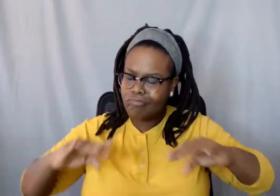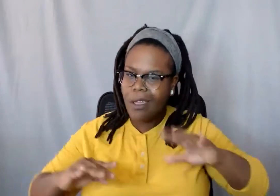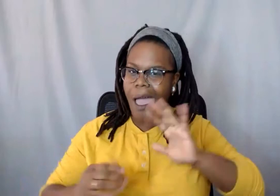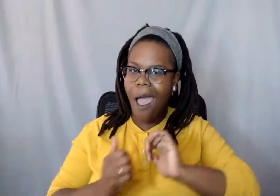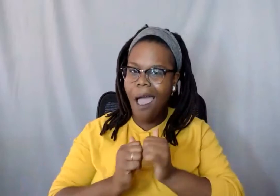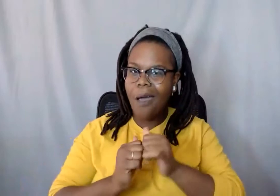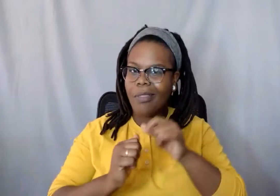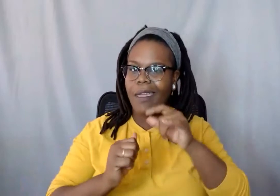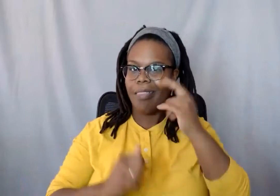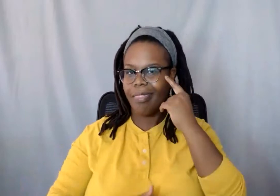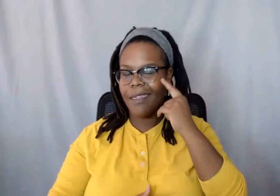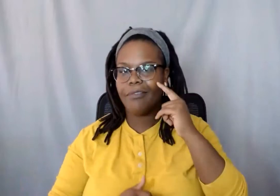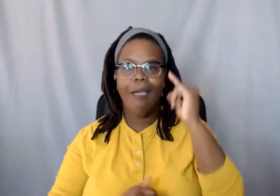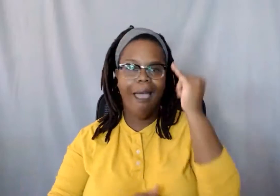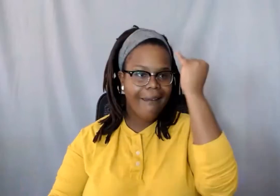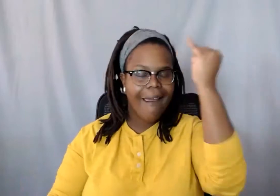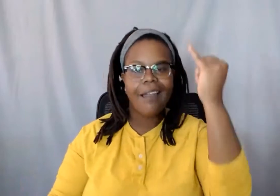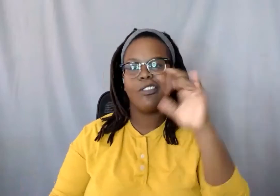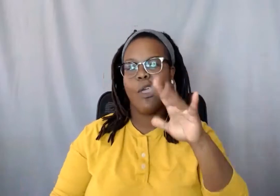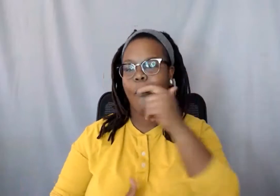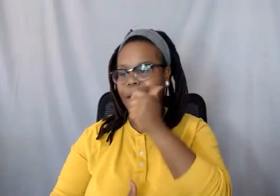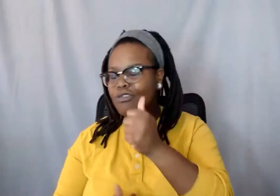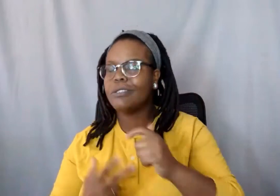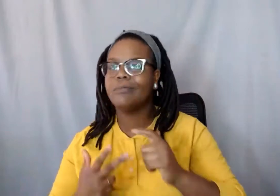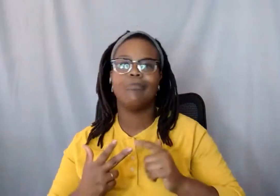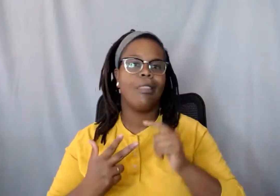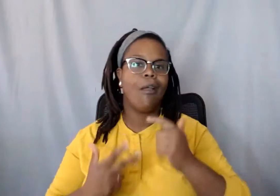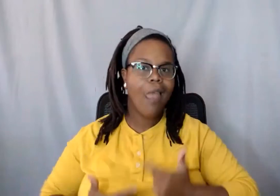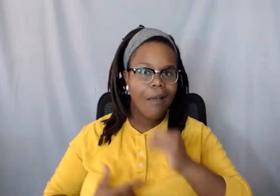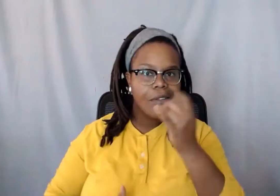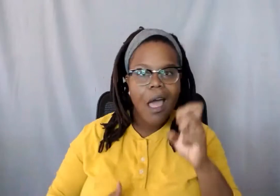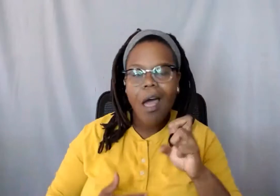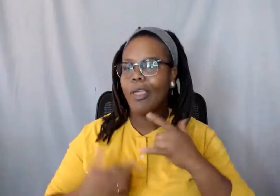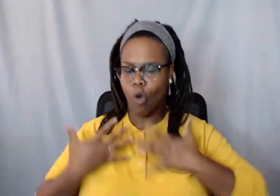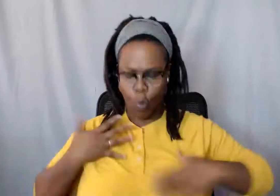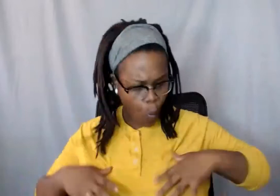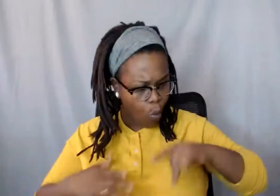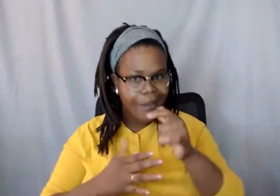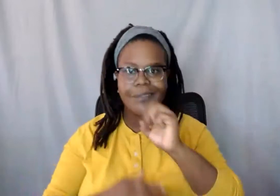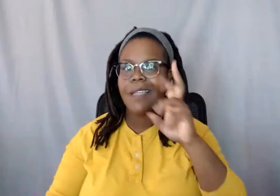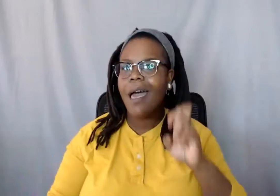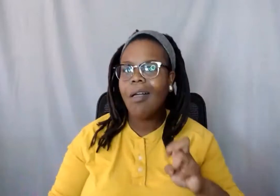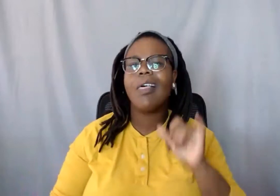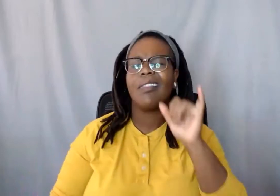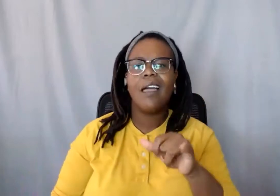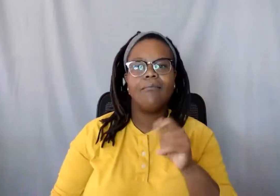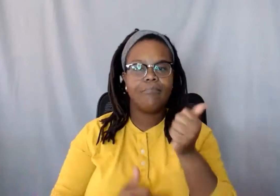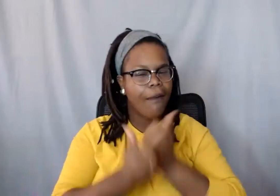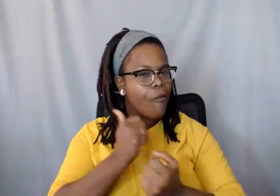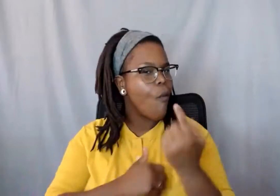ideology, their interests, their lifestyle, their clothing style. And people, everyone has, everyone is diverse in one way or the